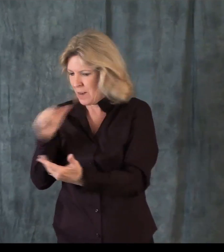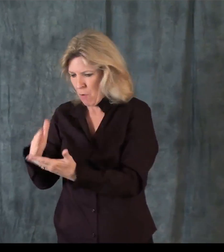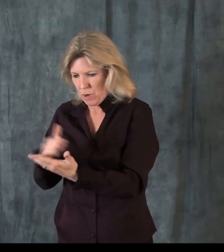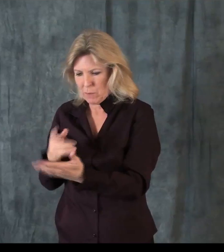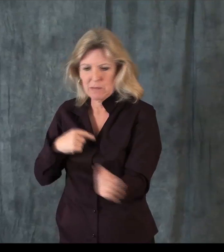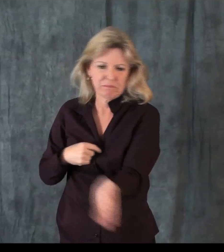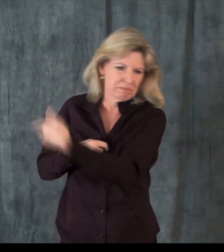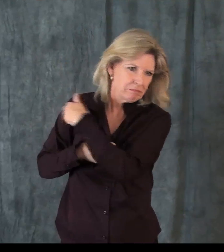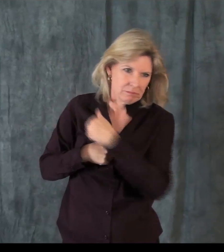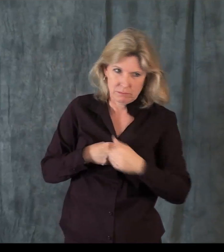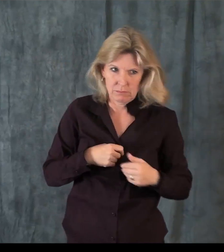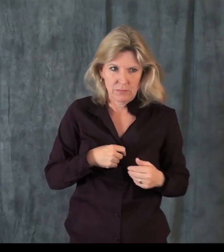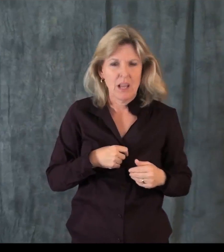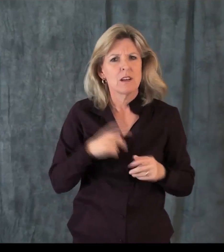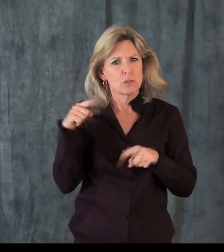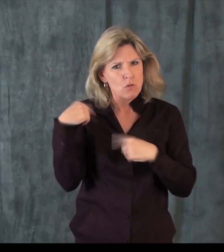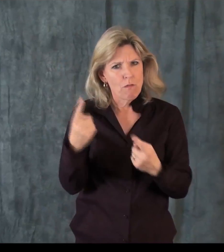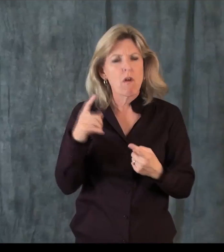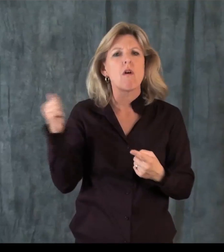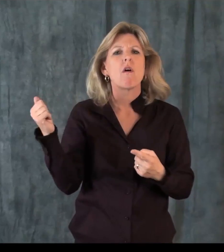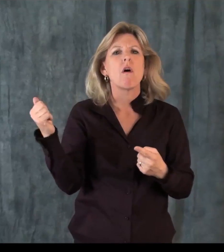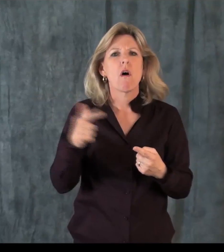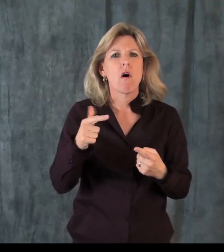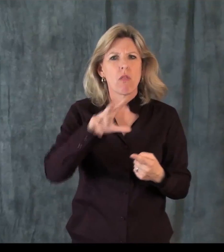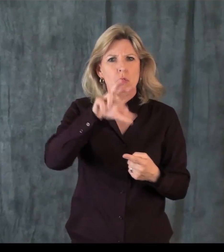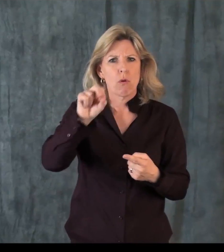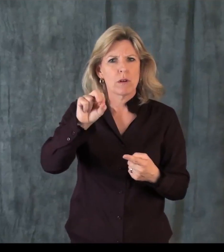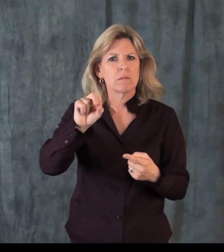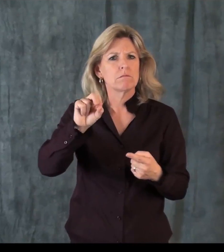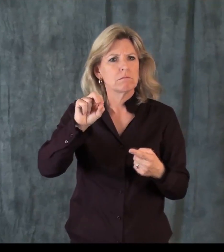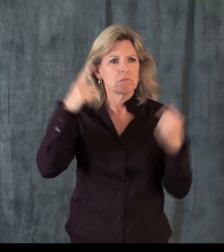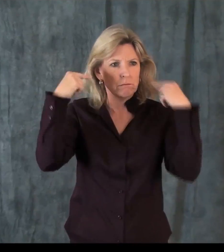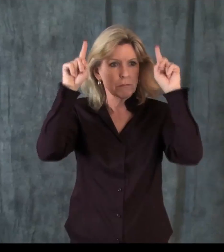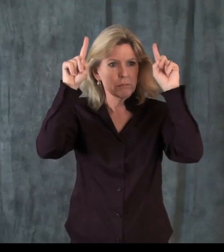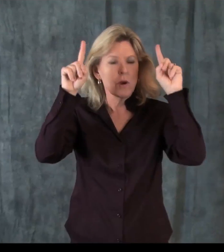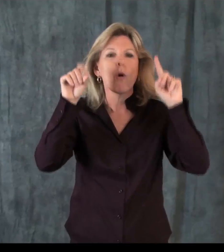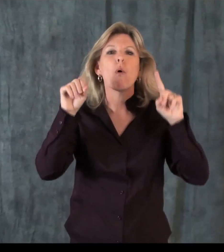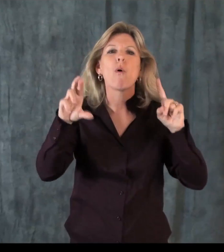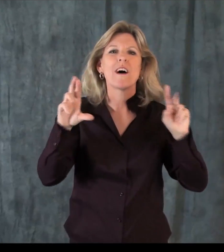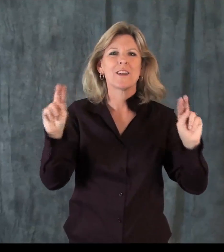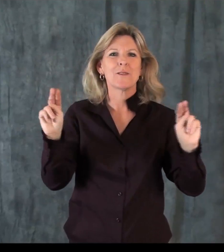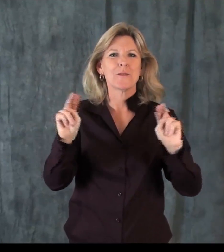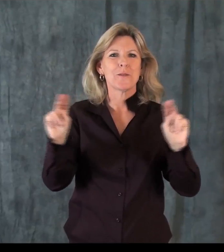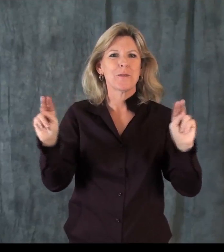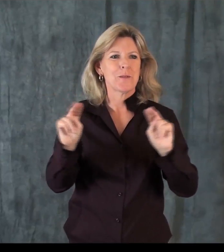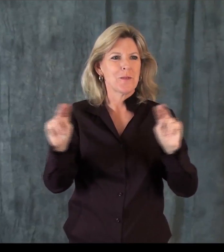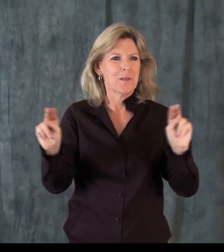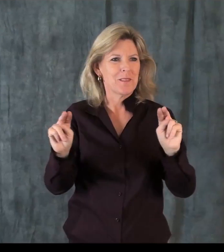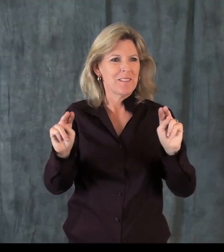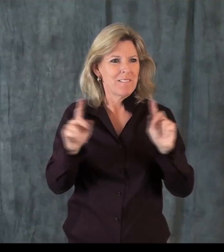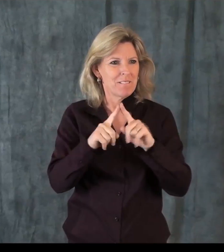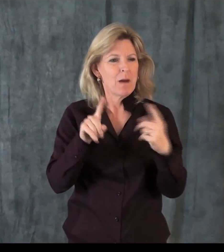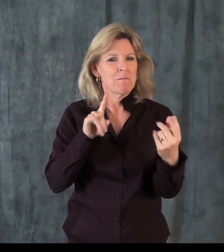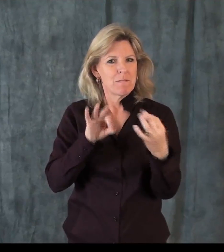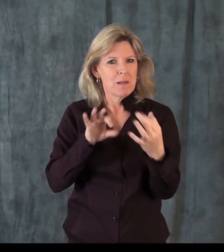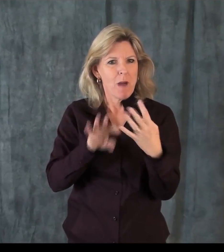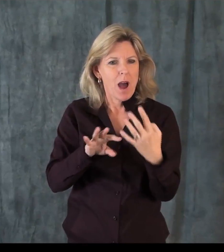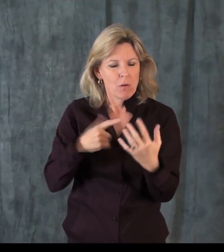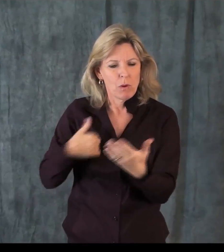some recommendations that we have been able to meet, and through the recommendations, provide VRI services, and if they didn't meet the VRI recommendations, we